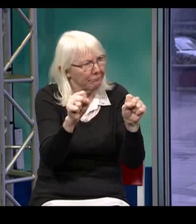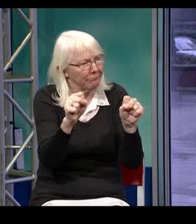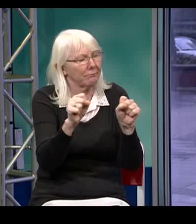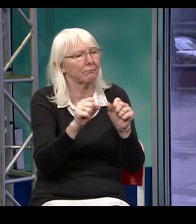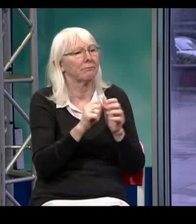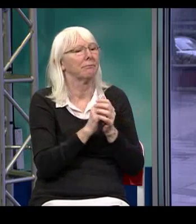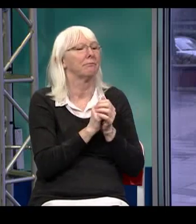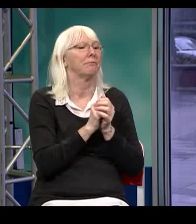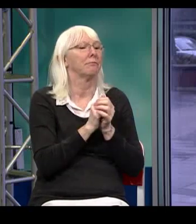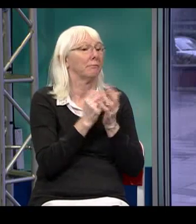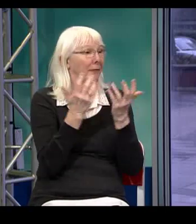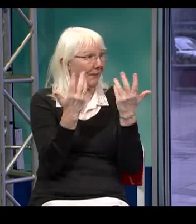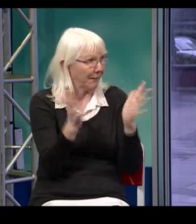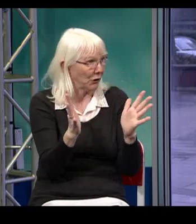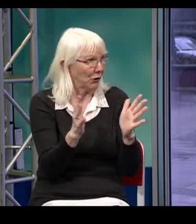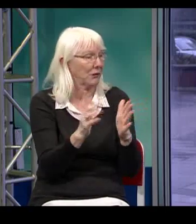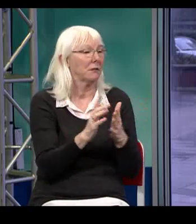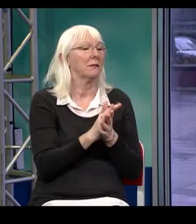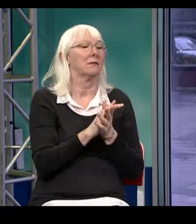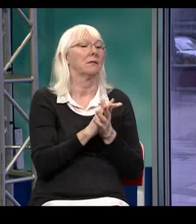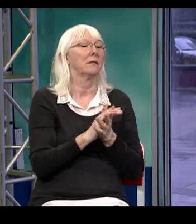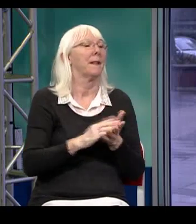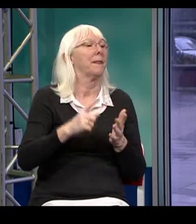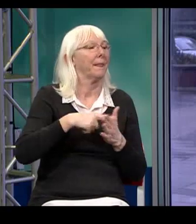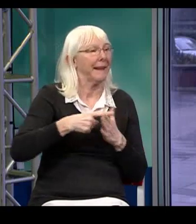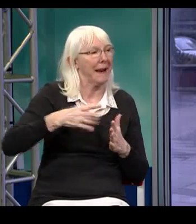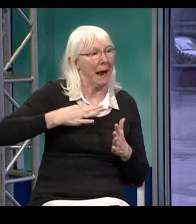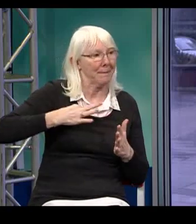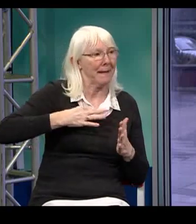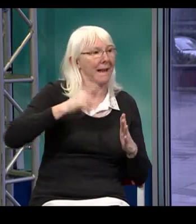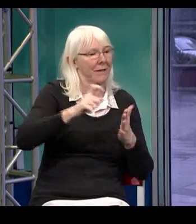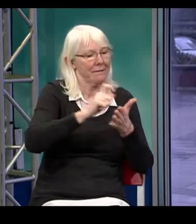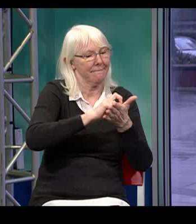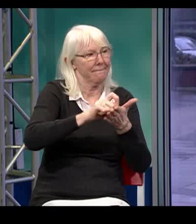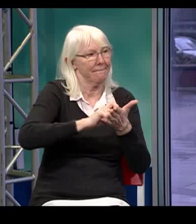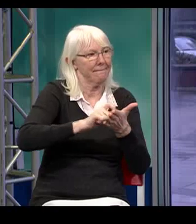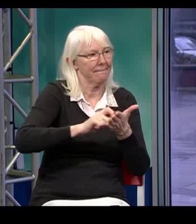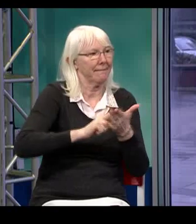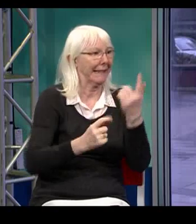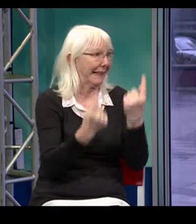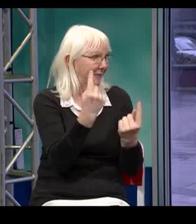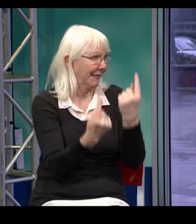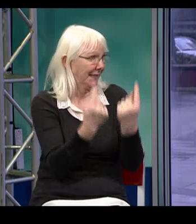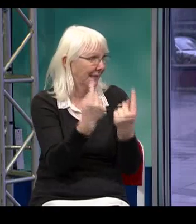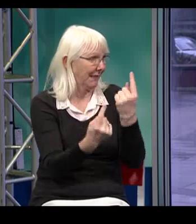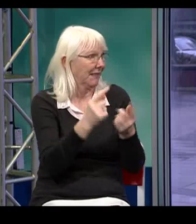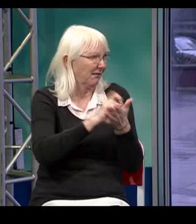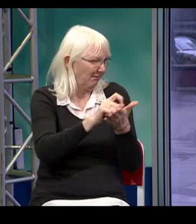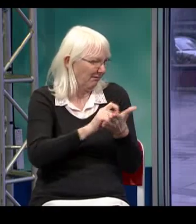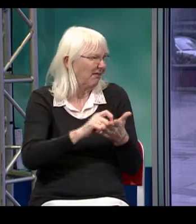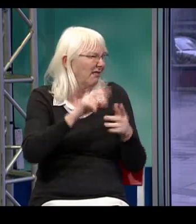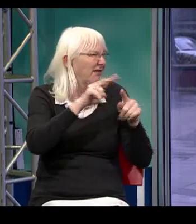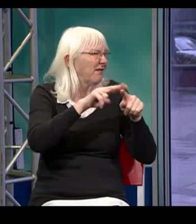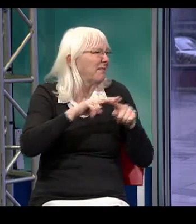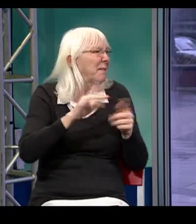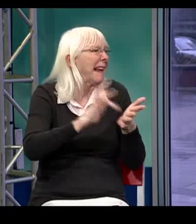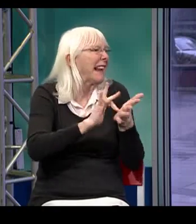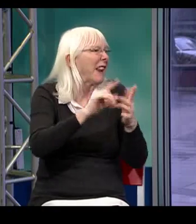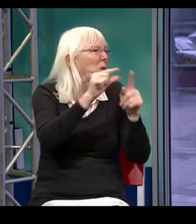There is a course they can take as well, specific to medical knowledge. It's a week long. And then what they do is the first part of it,